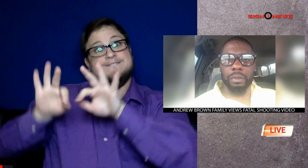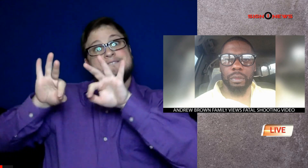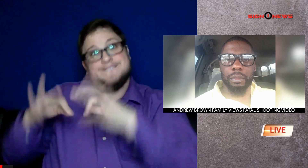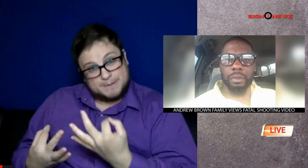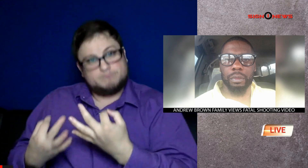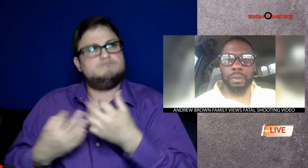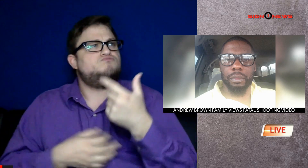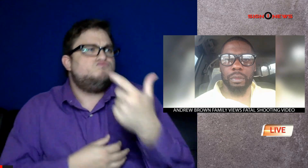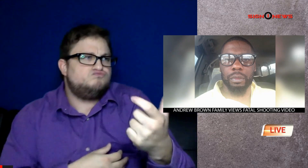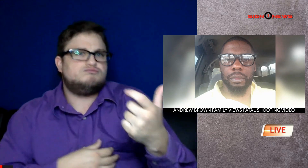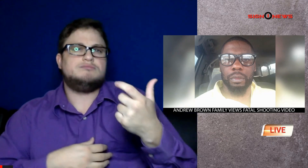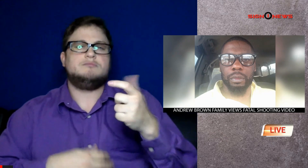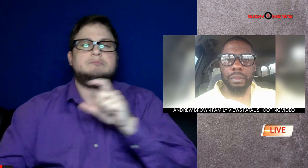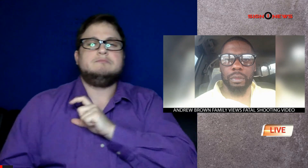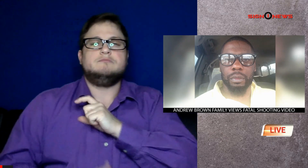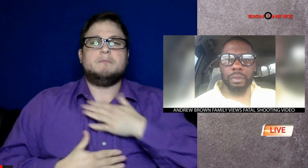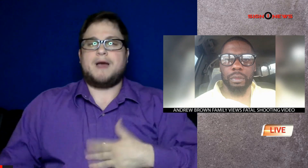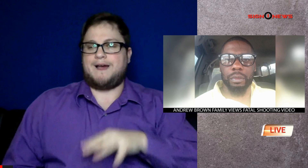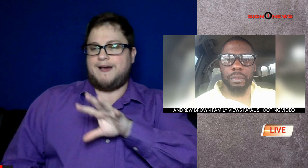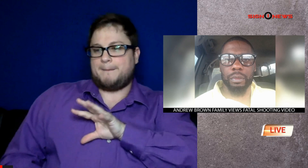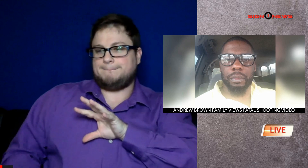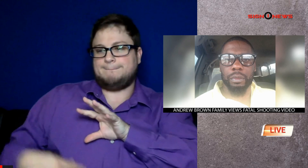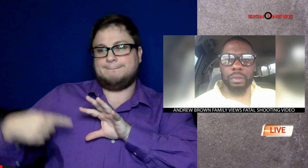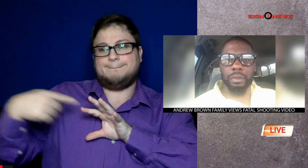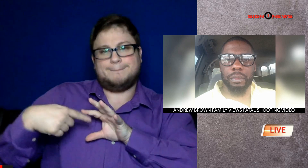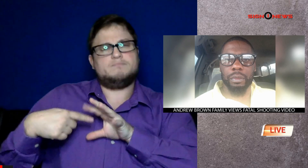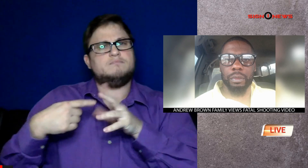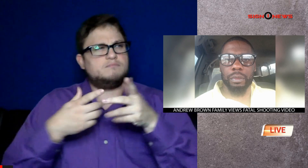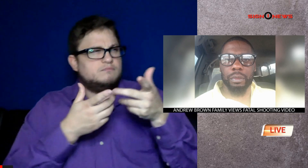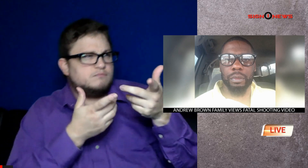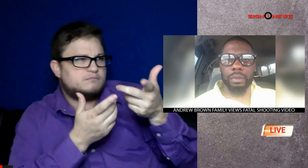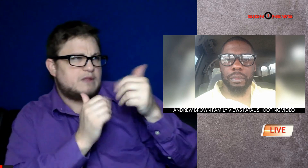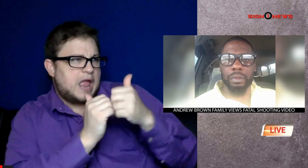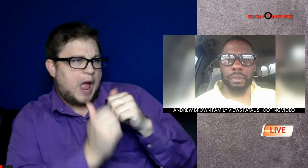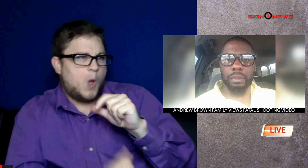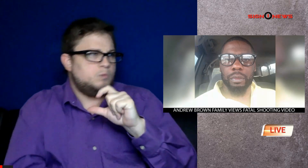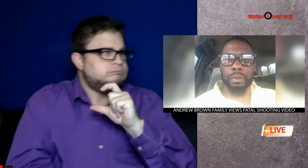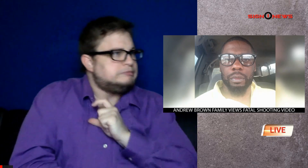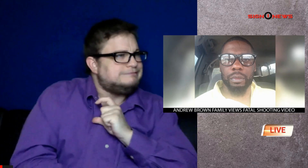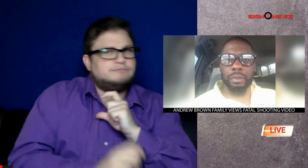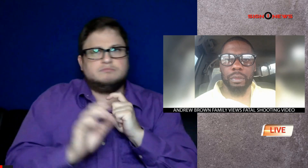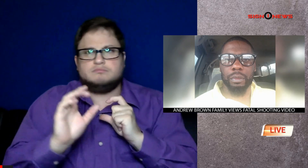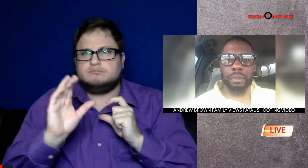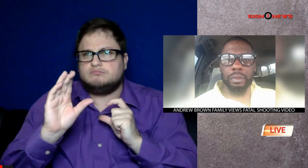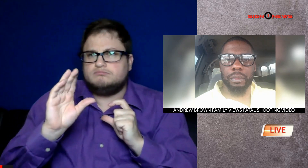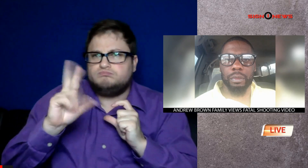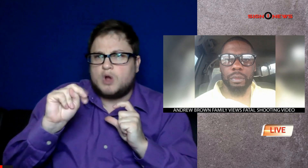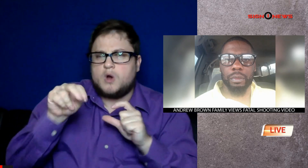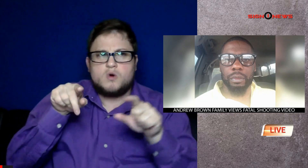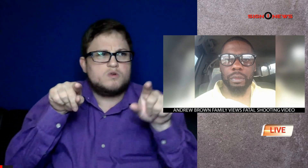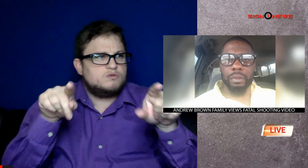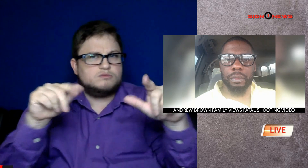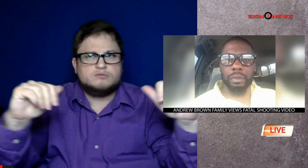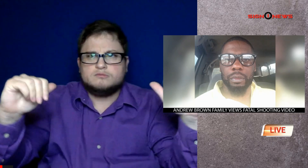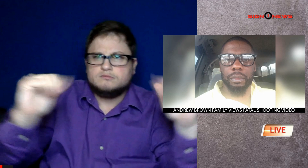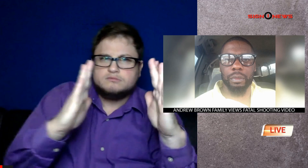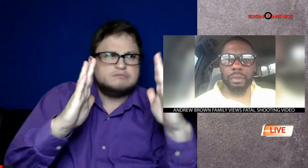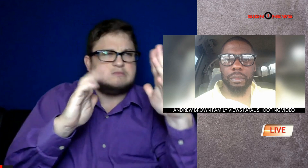after weeks of protests and demands a judge finally allowed the family of Andrew